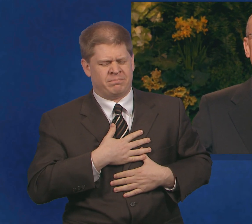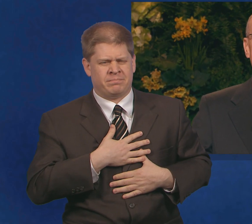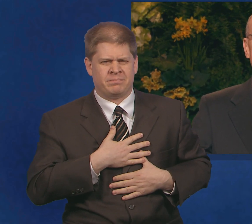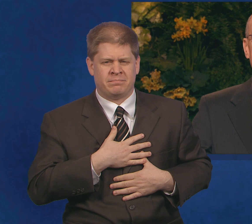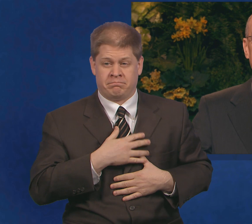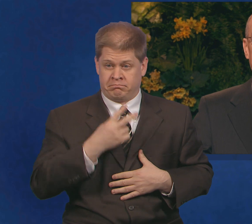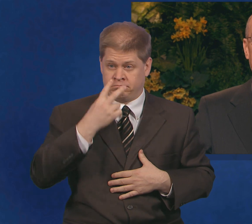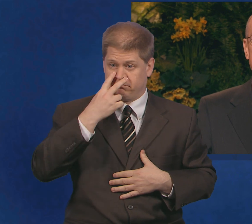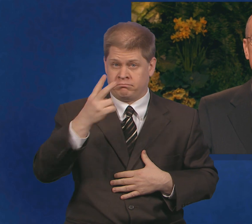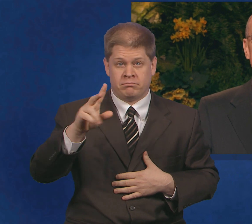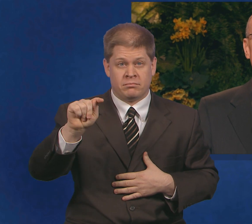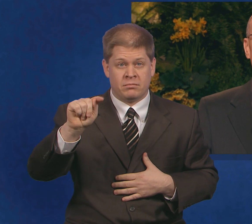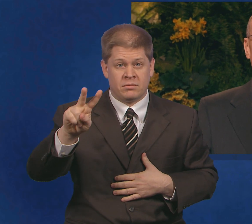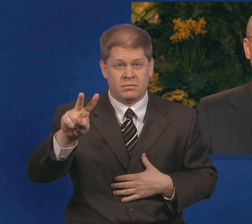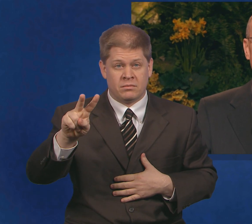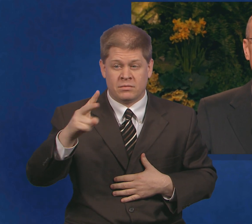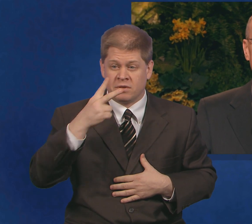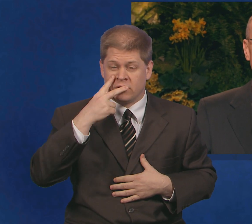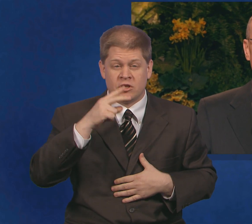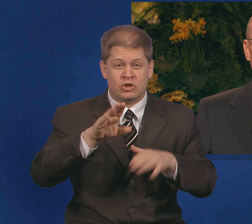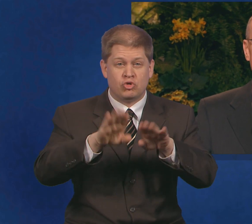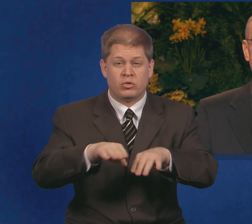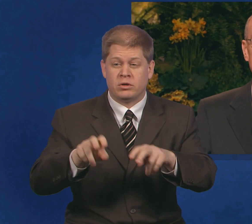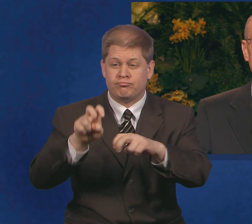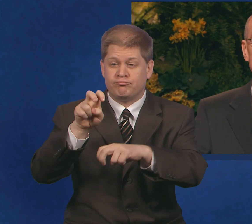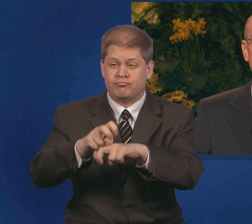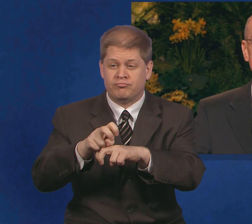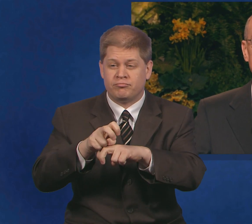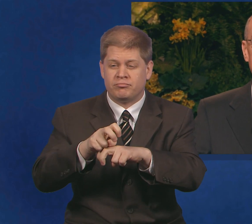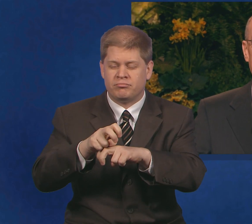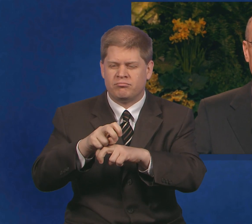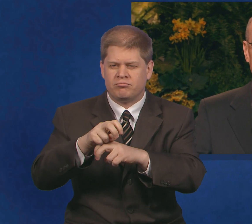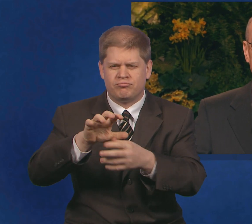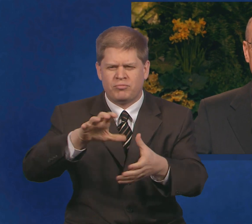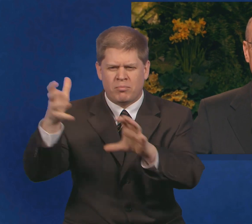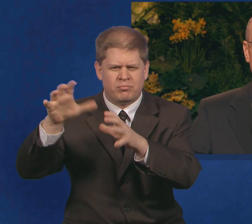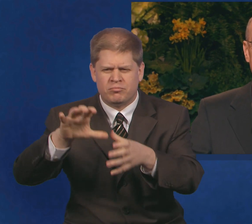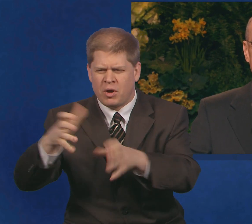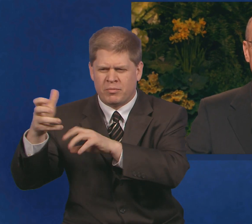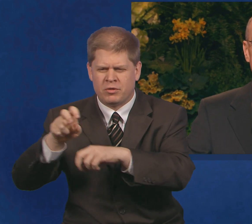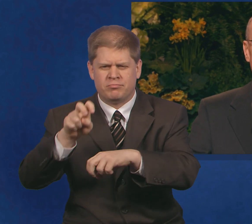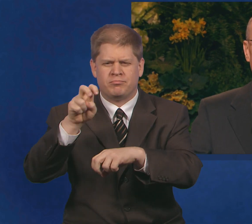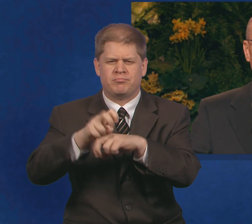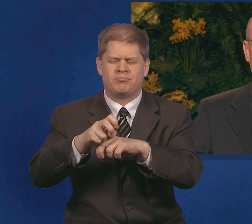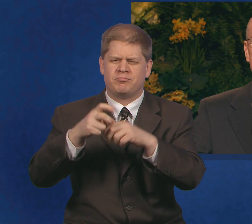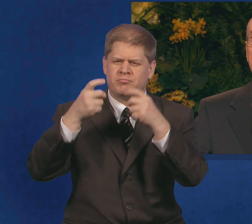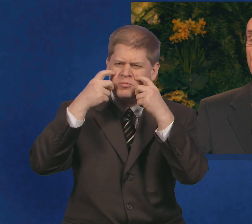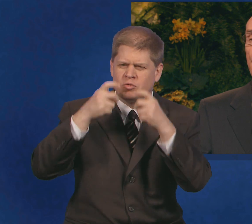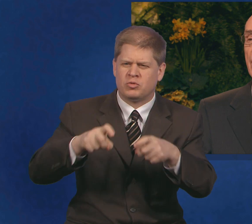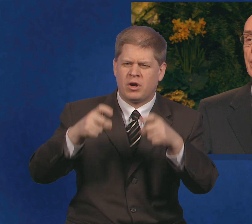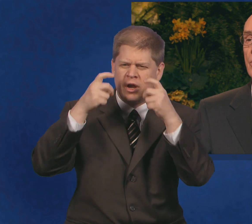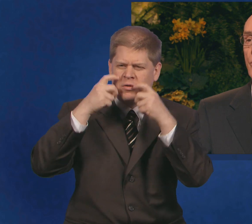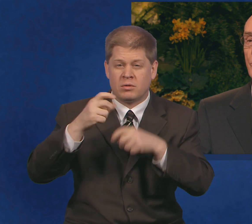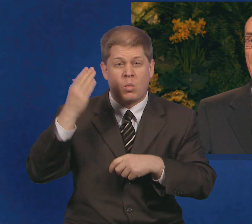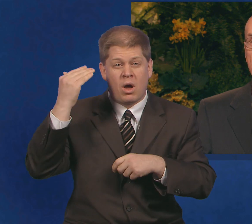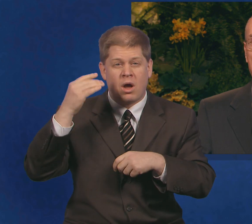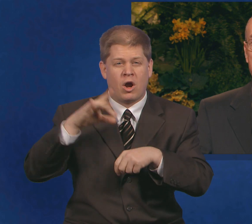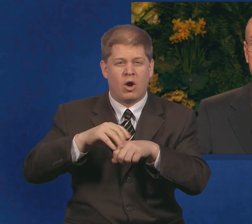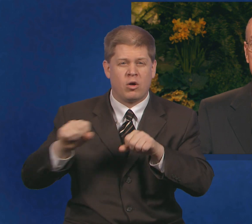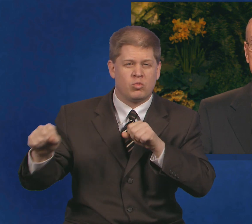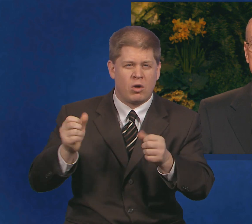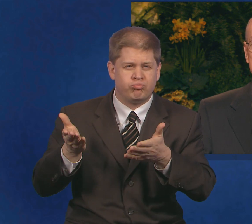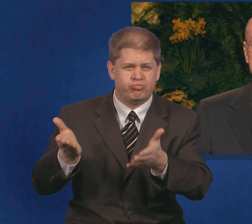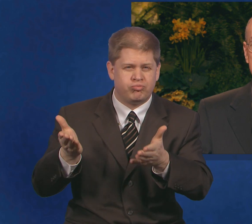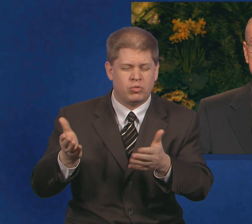of crying children sitting in the ruins of their home destroyed by an earthquake or by